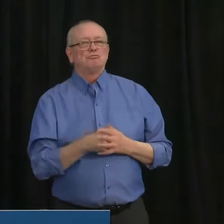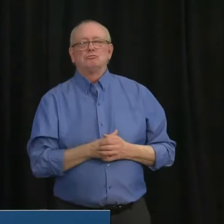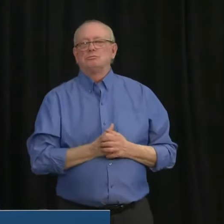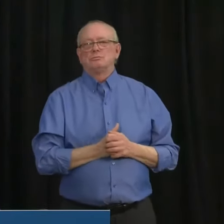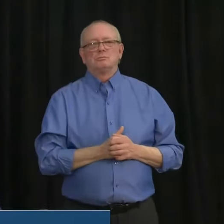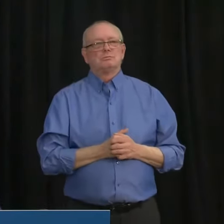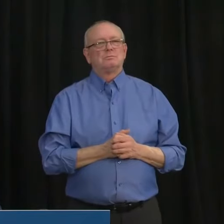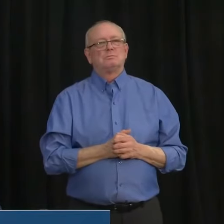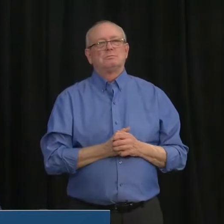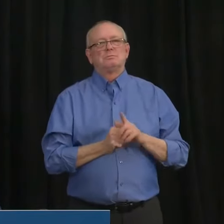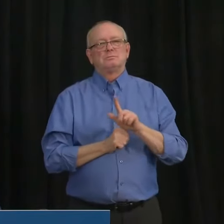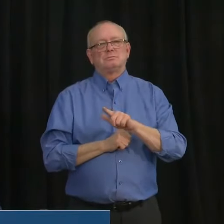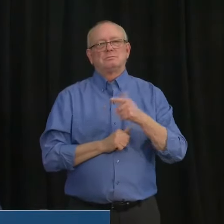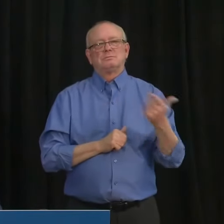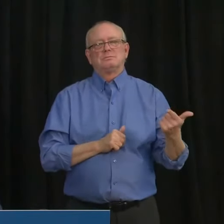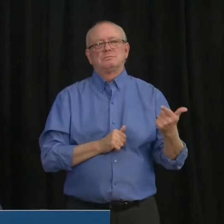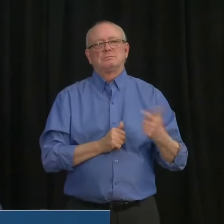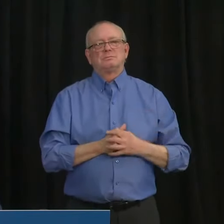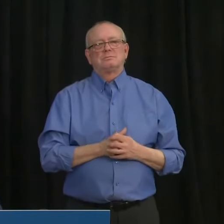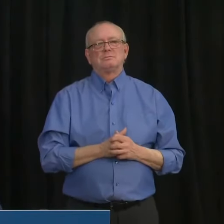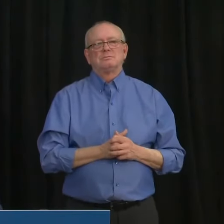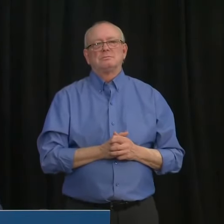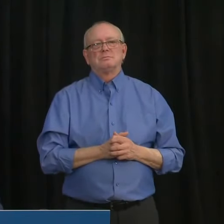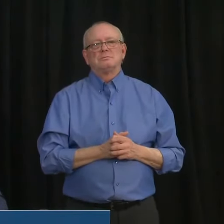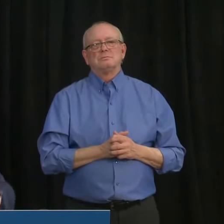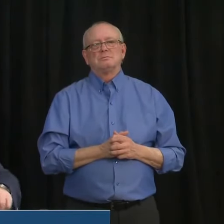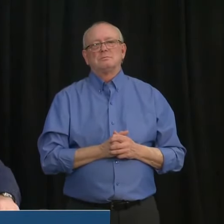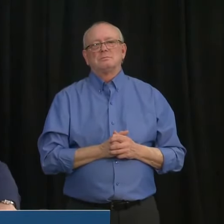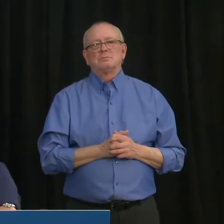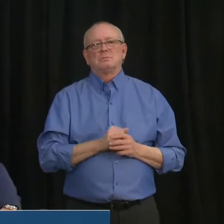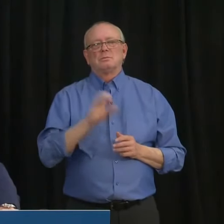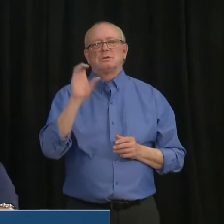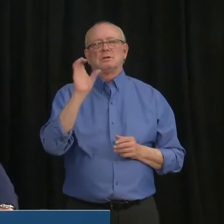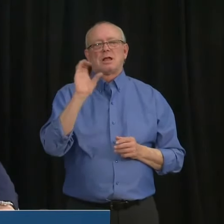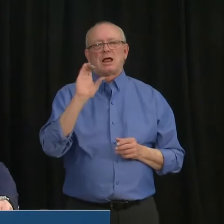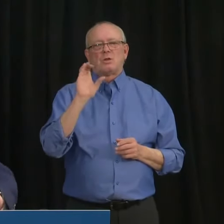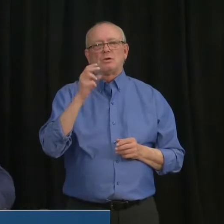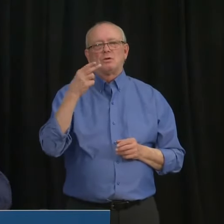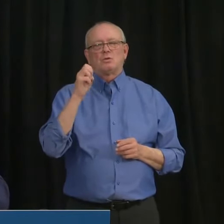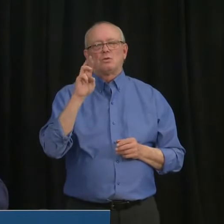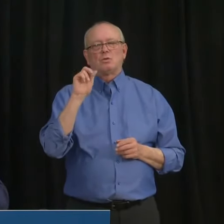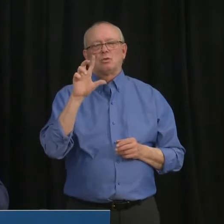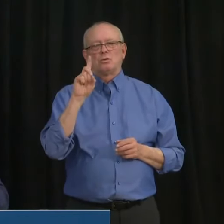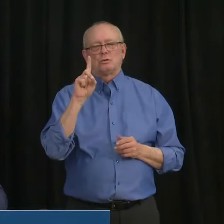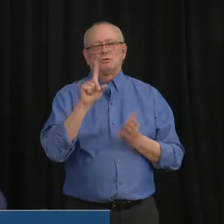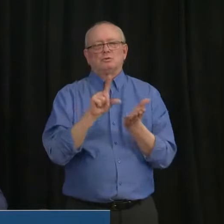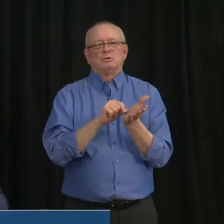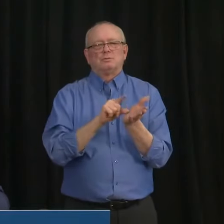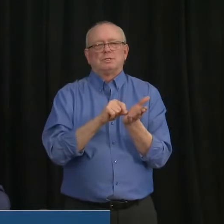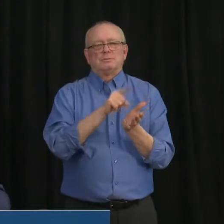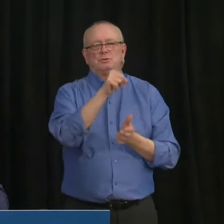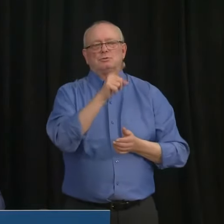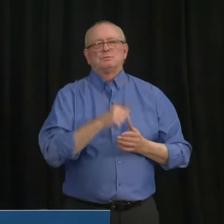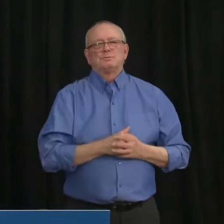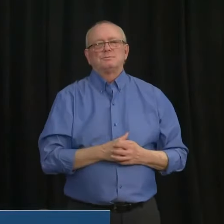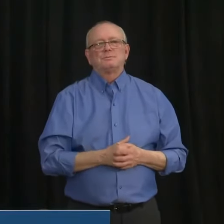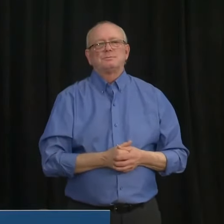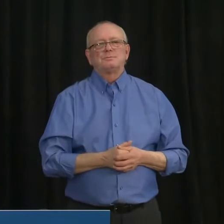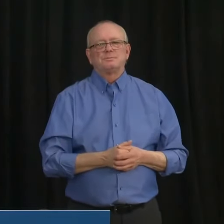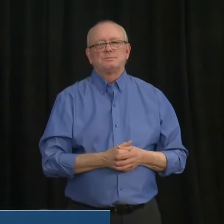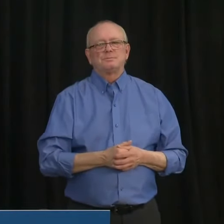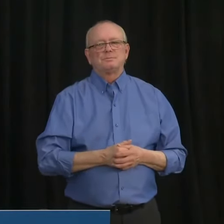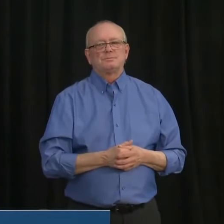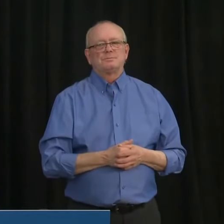Our next question comes from Dawn Braid of the Calgary Herald. line is open. Hey Mayor, um, you did have an eight-hour meeting